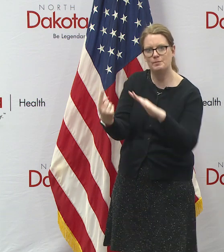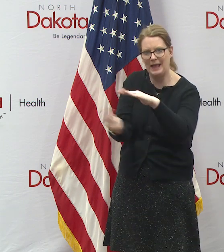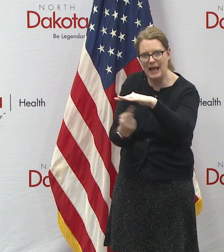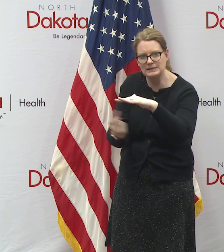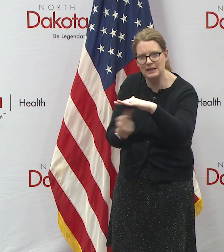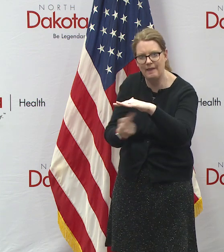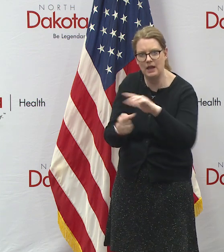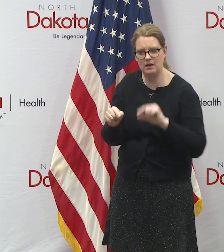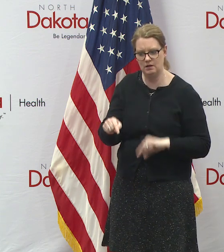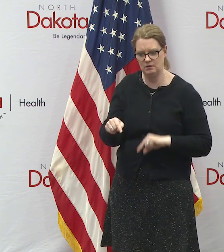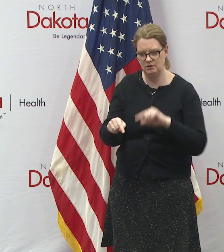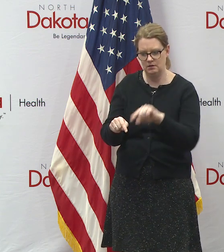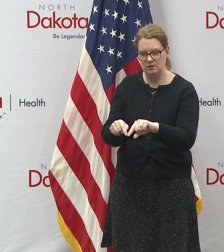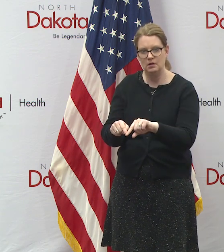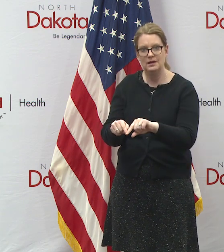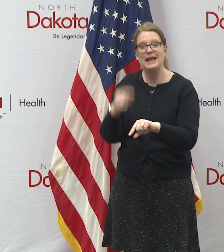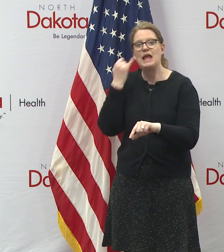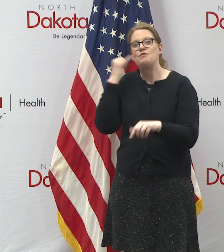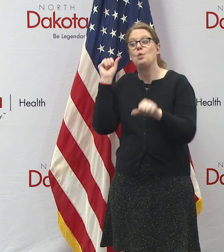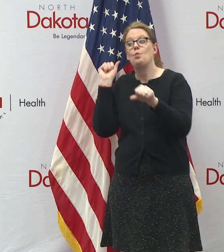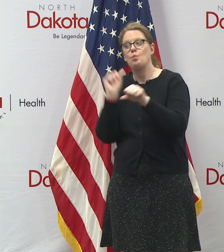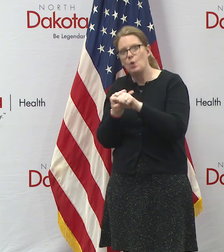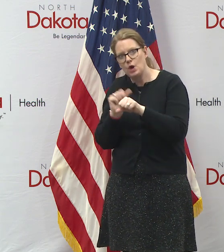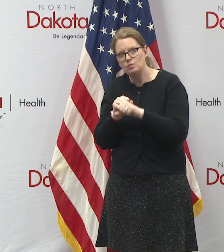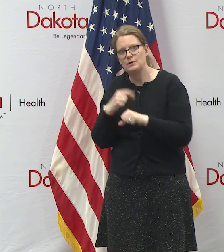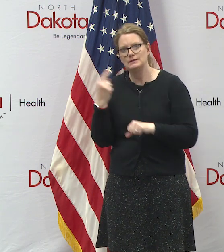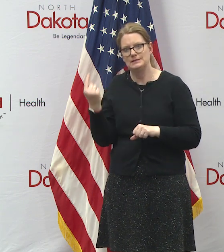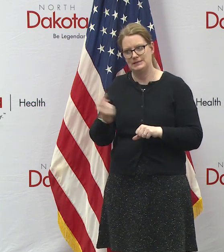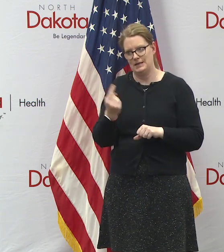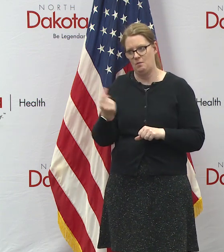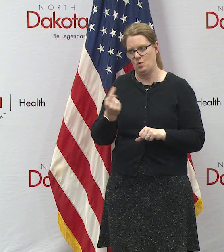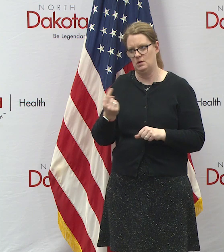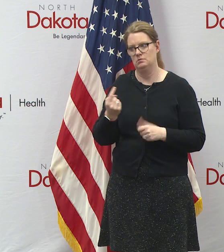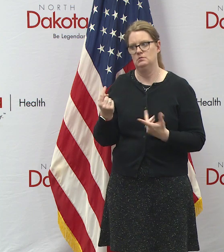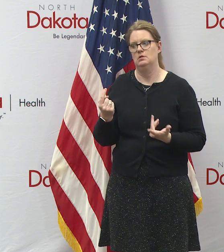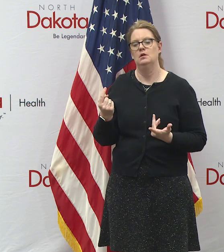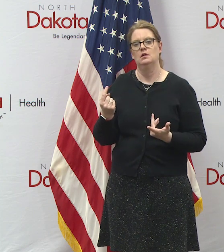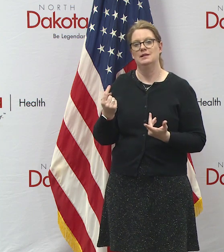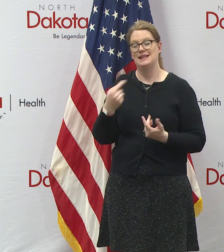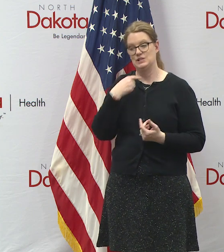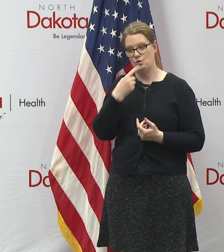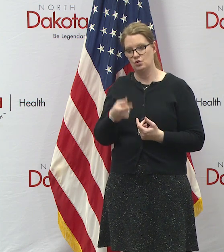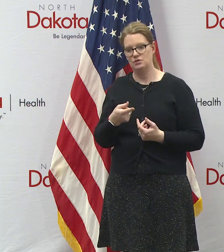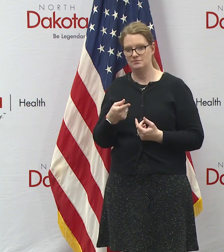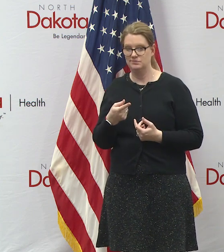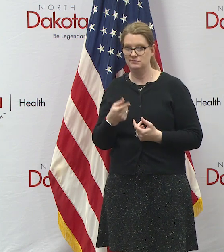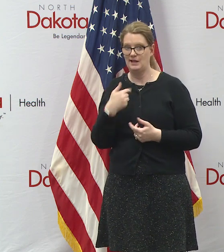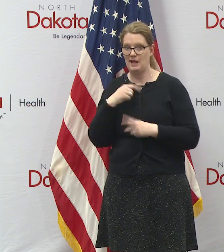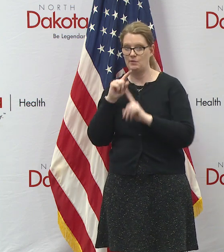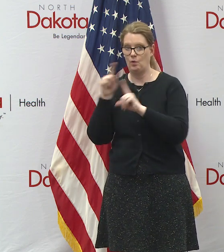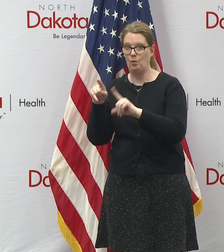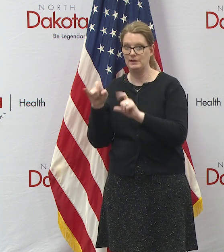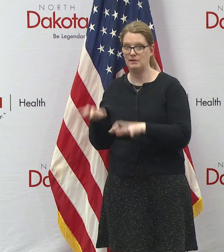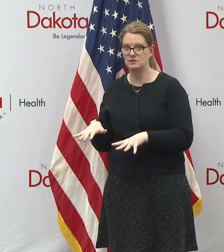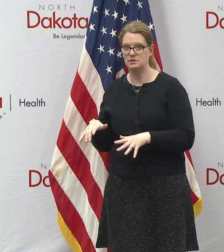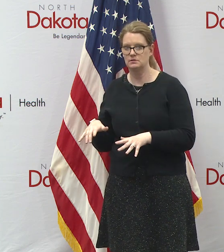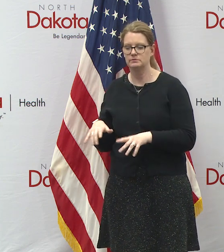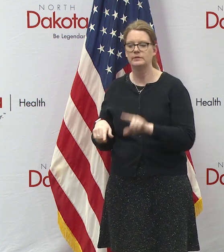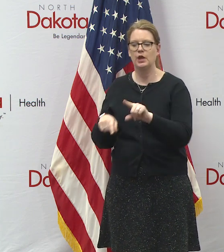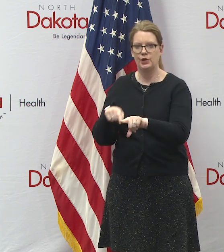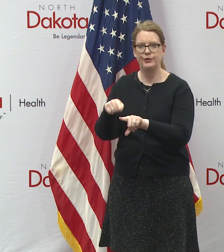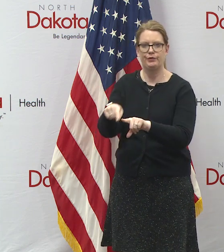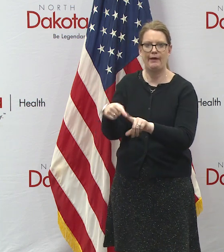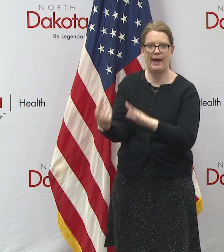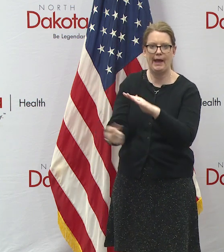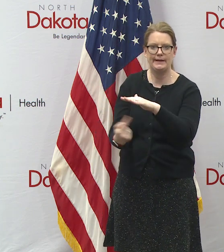if you know somebody or worked with somebody uh that that is that has told you that they are going and getting tested you should probably be